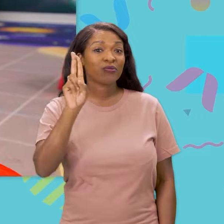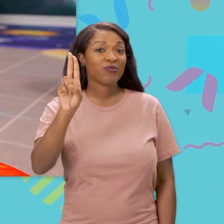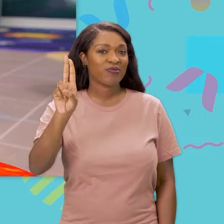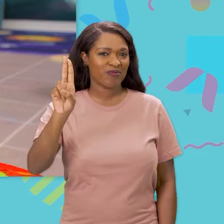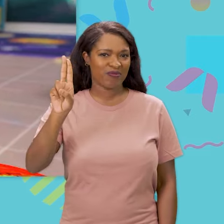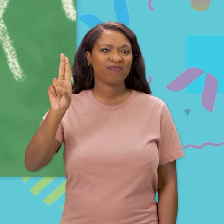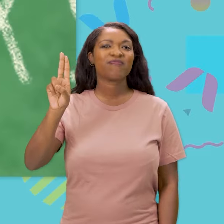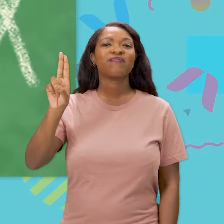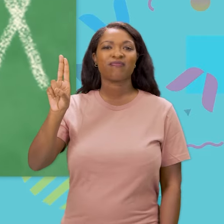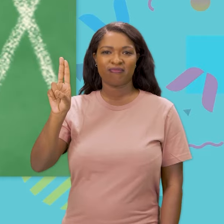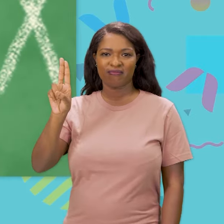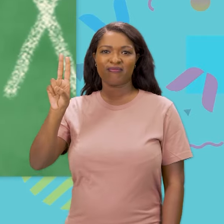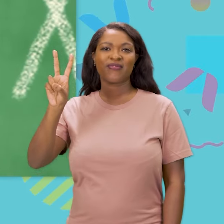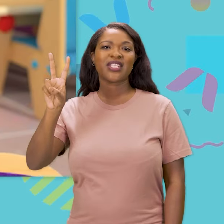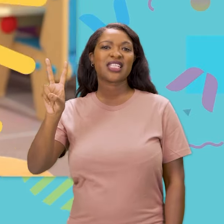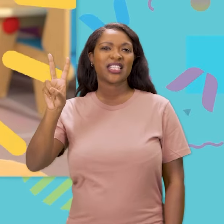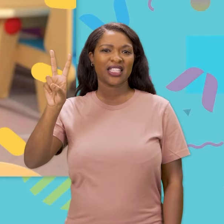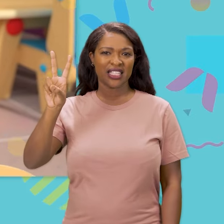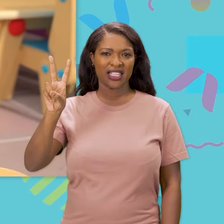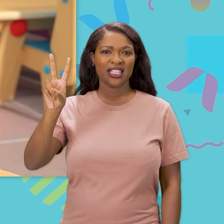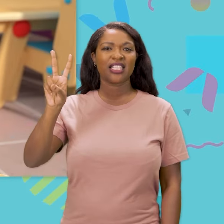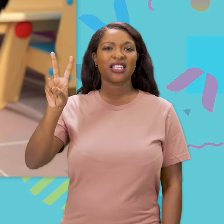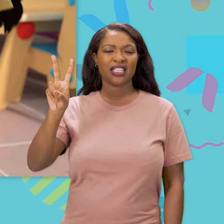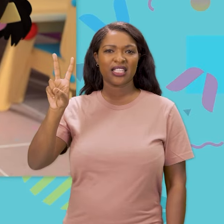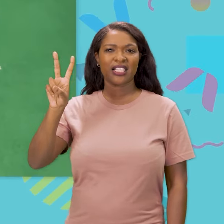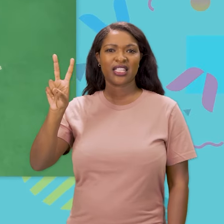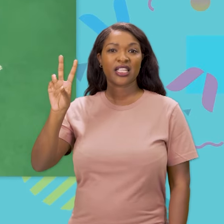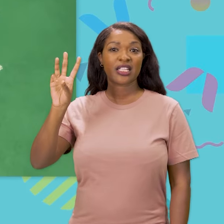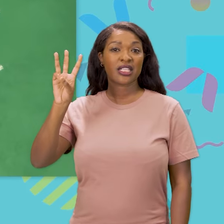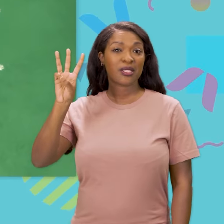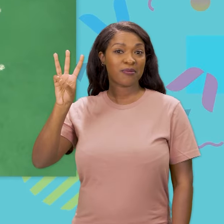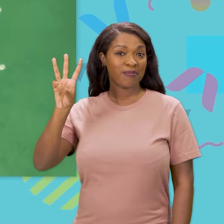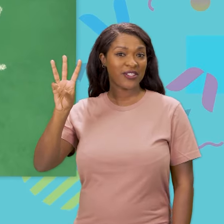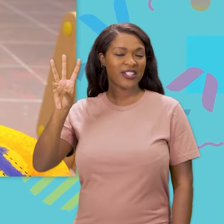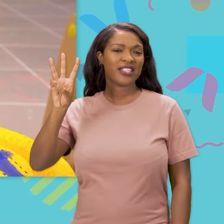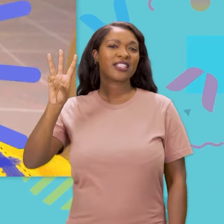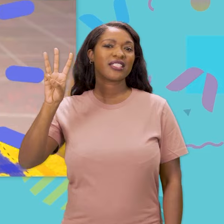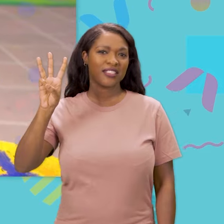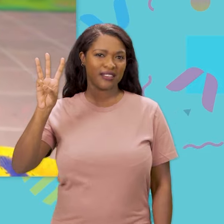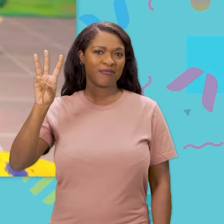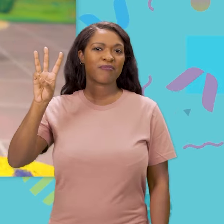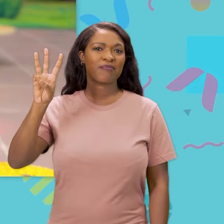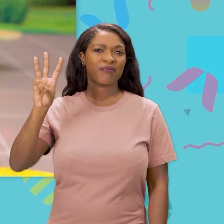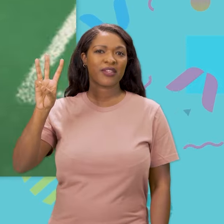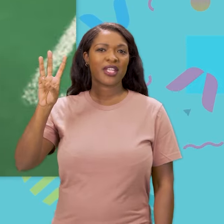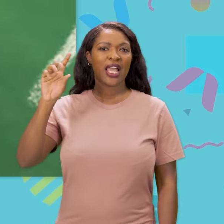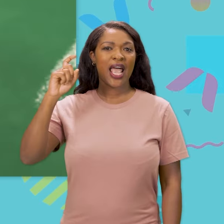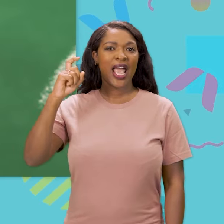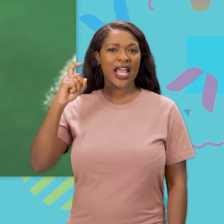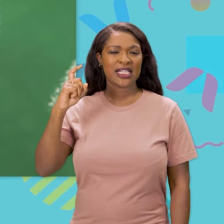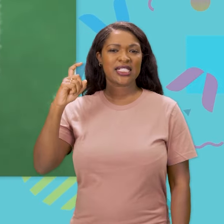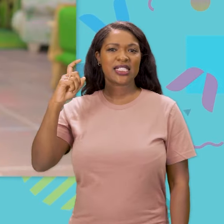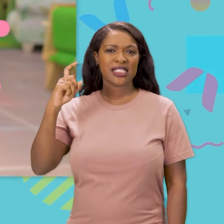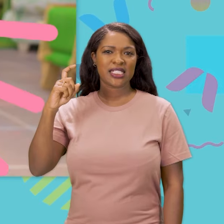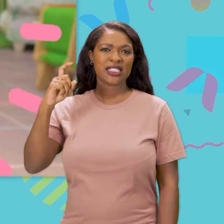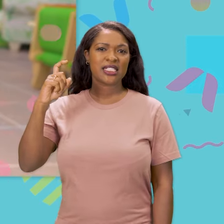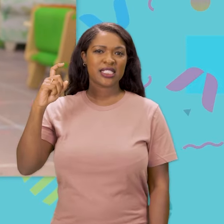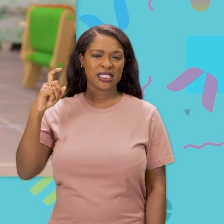V, W, X,